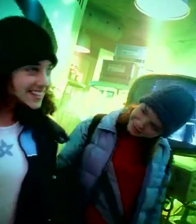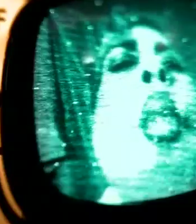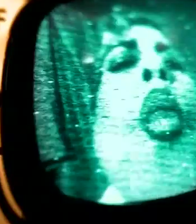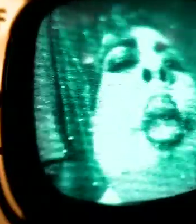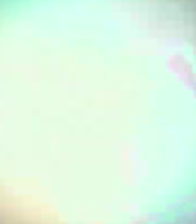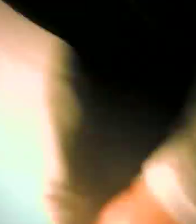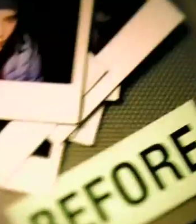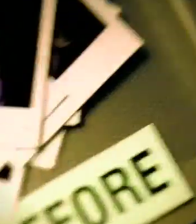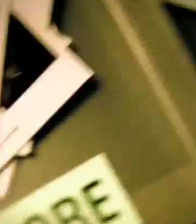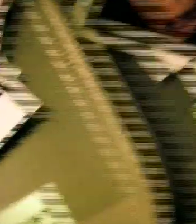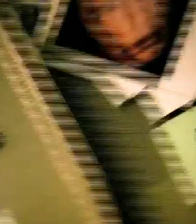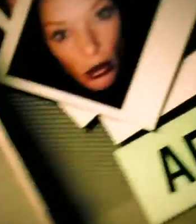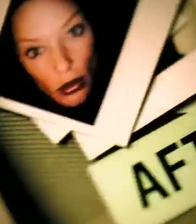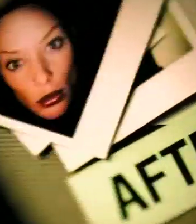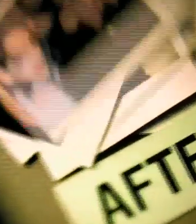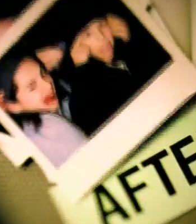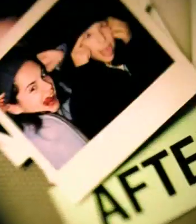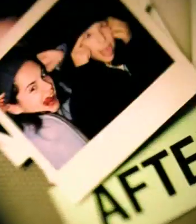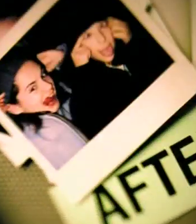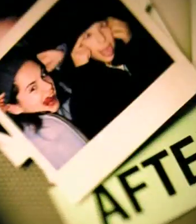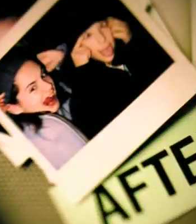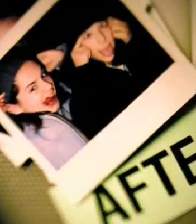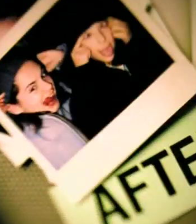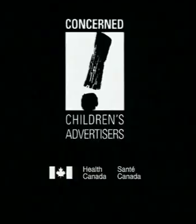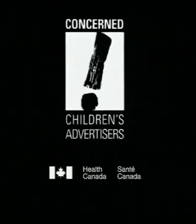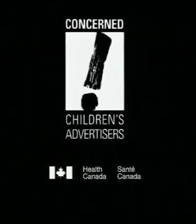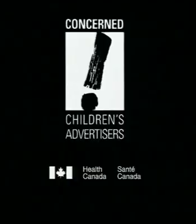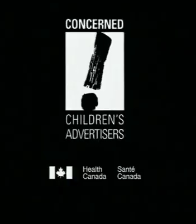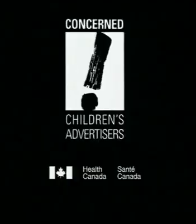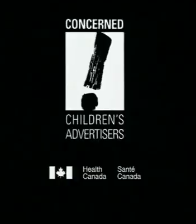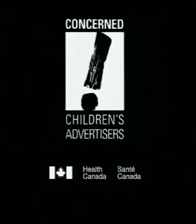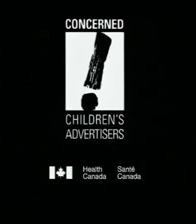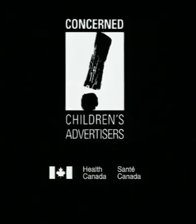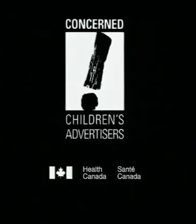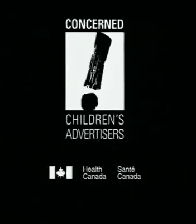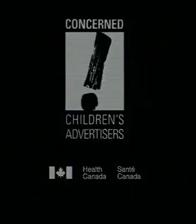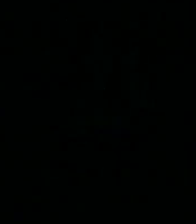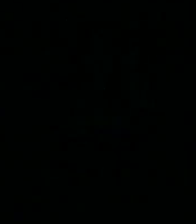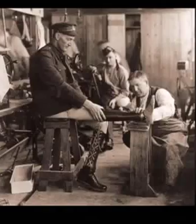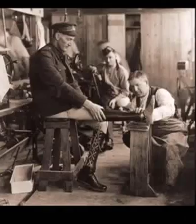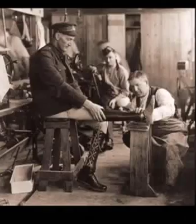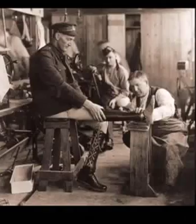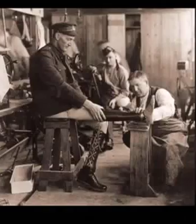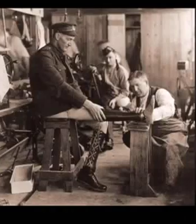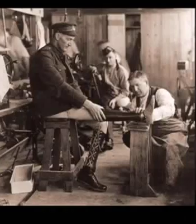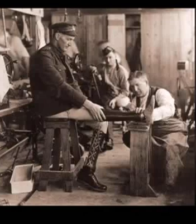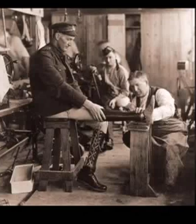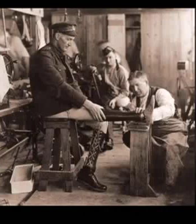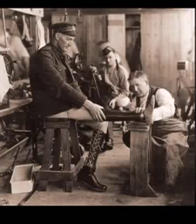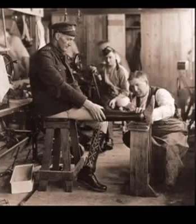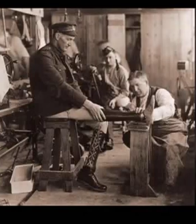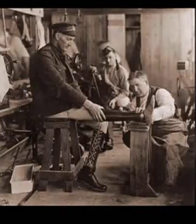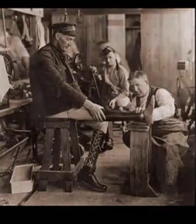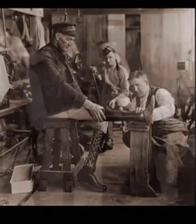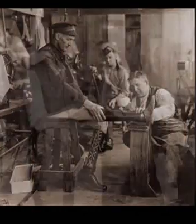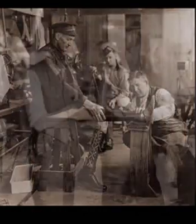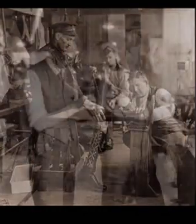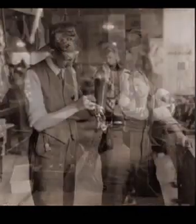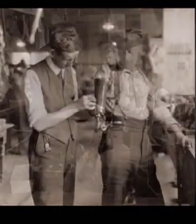Step up for your after photograph. Why let someone else decide who you should be? Since 1918, the War